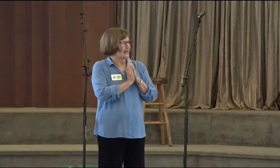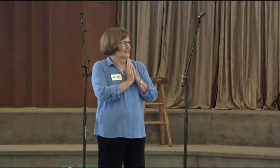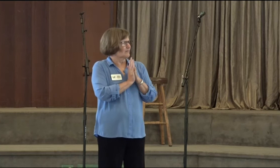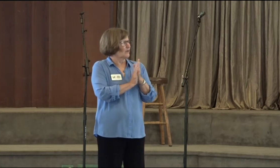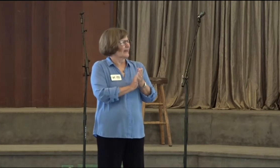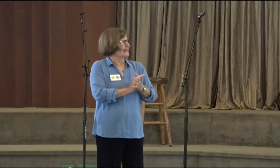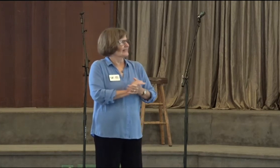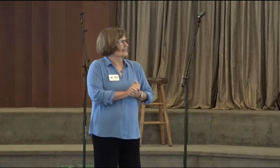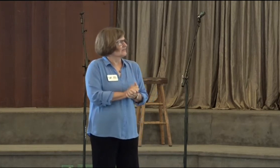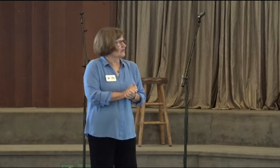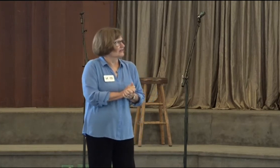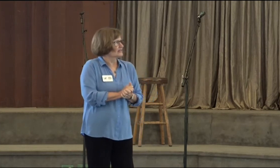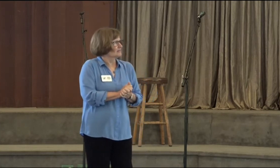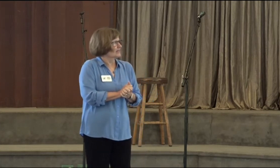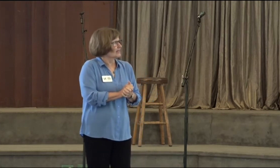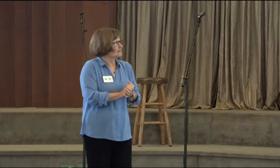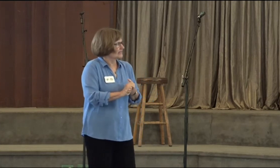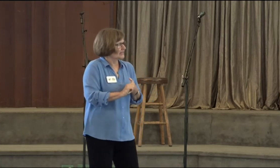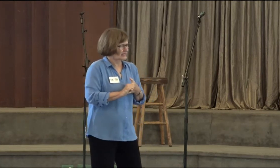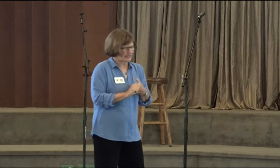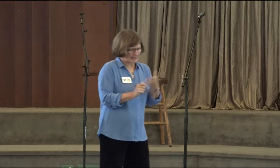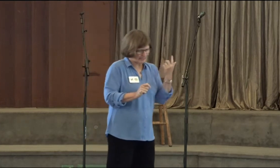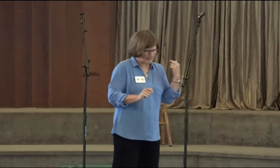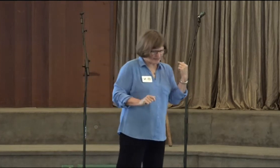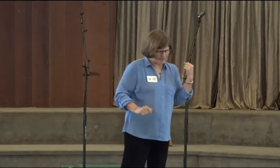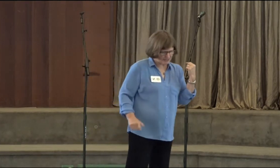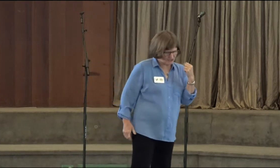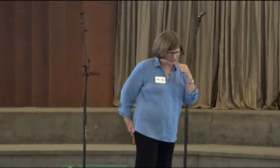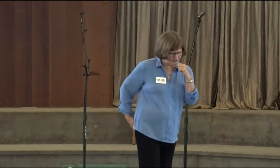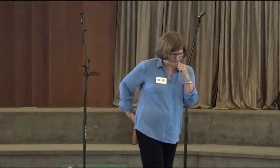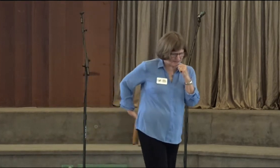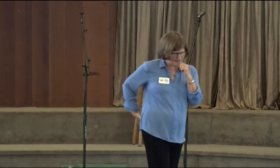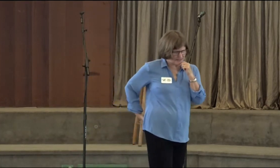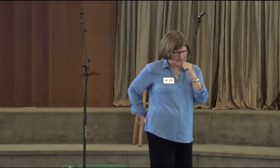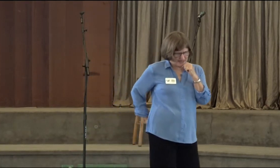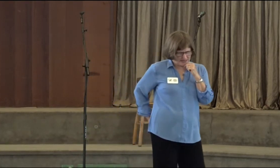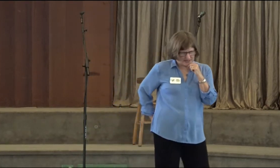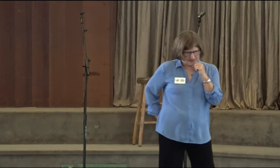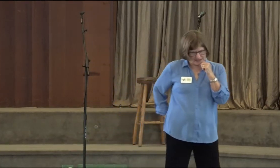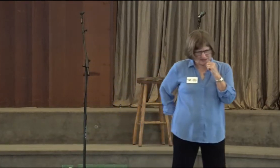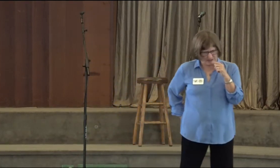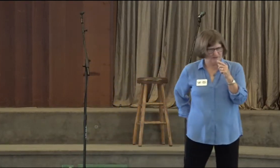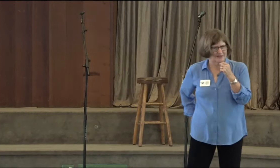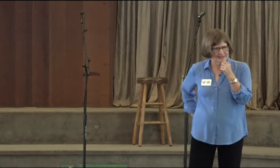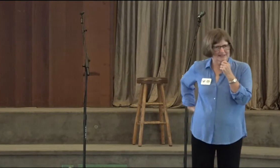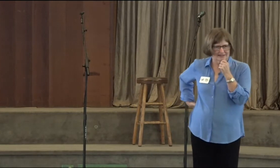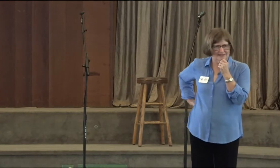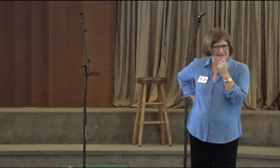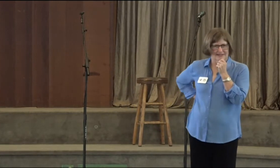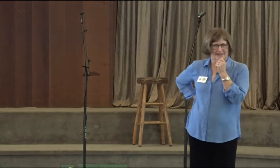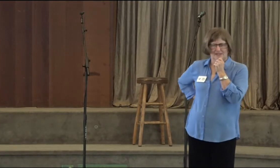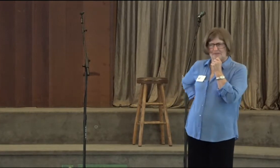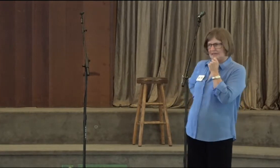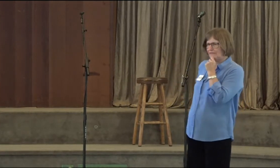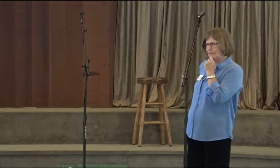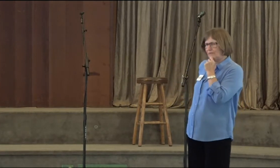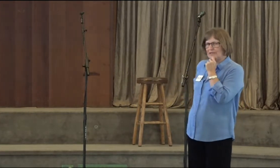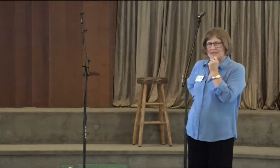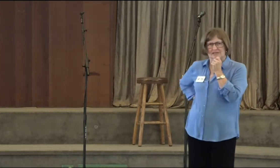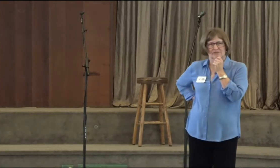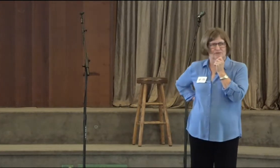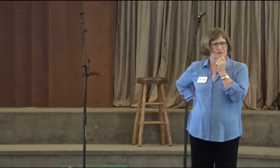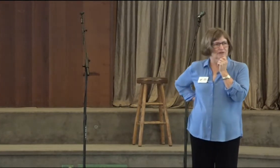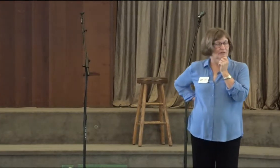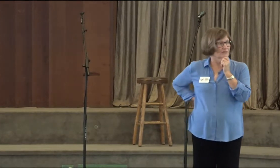I spoke, I think, last fall sometimes, last time, and I shared about one of my sons, and he's been living